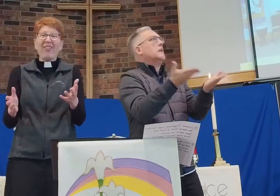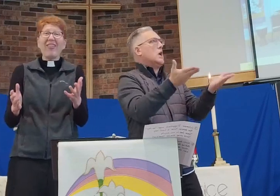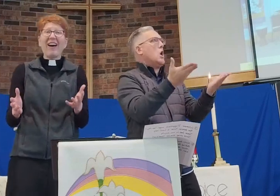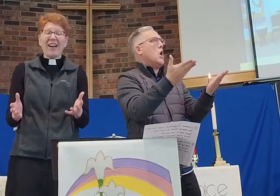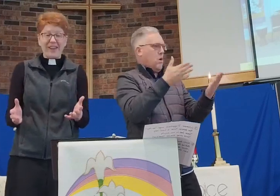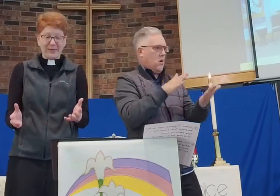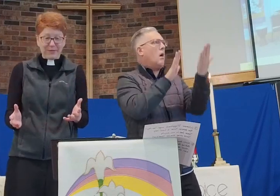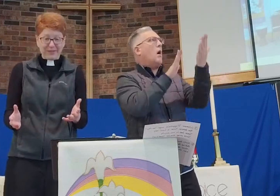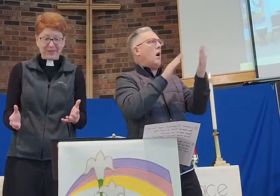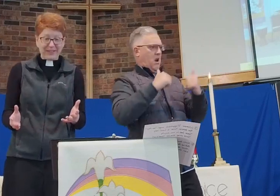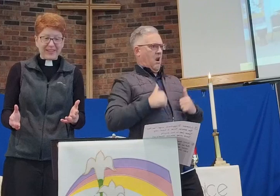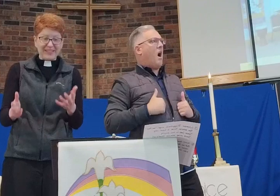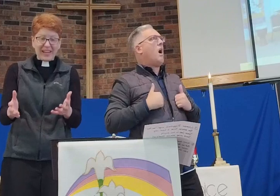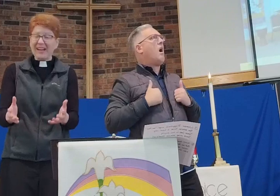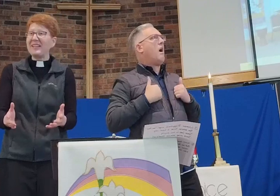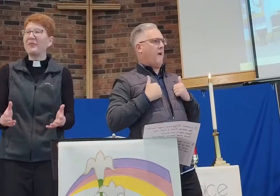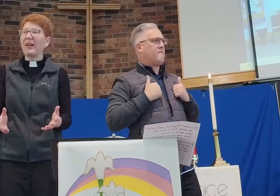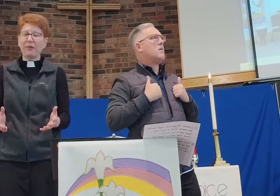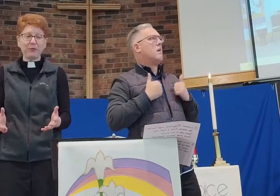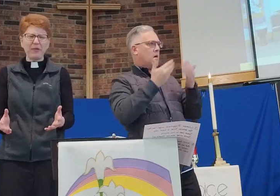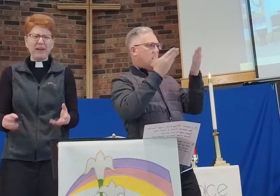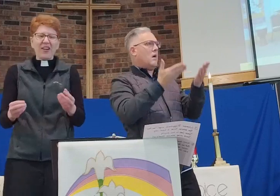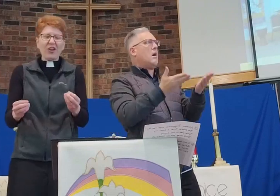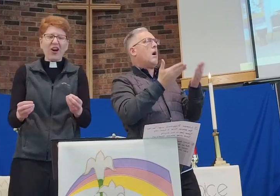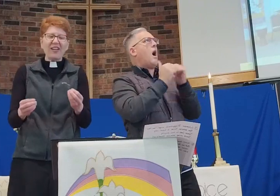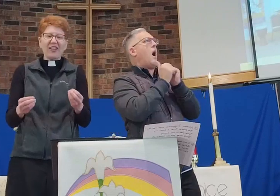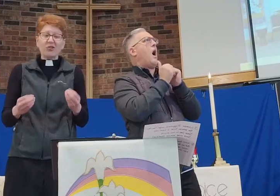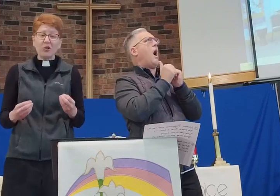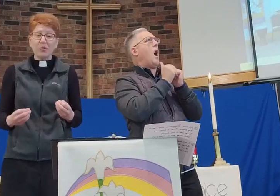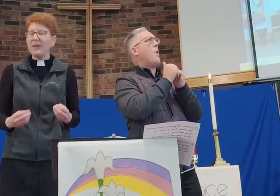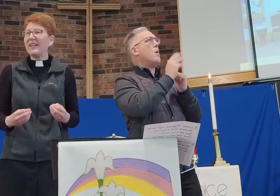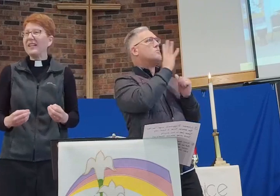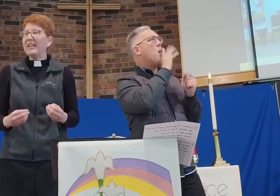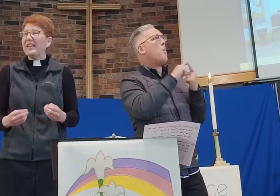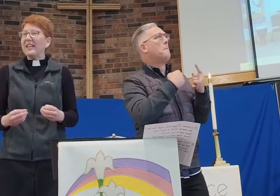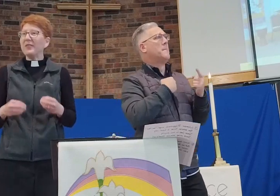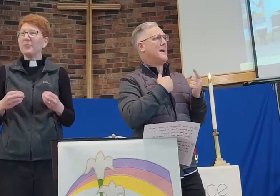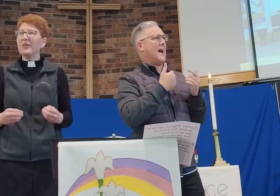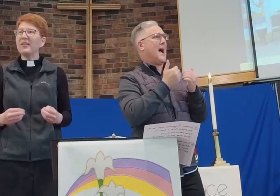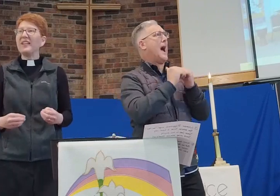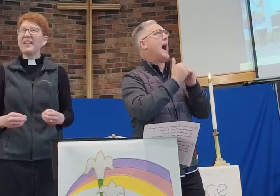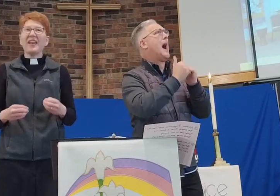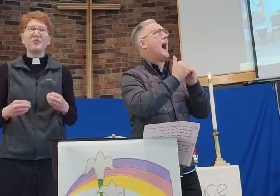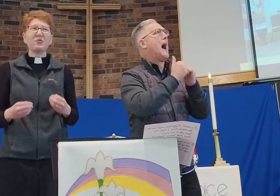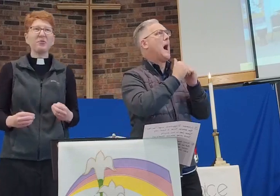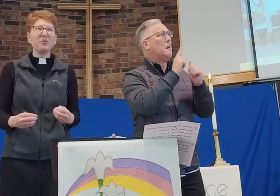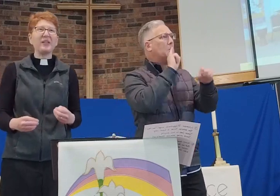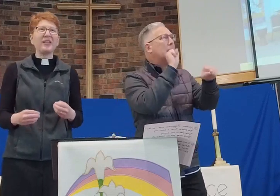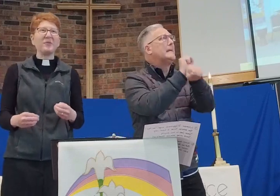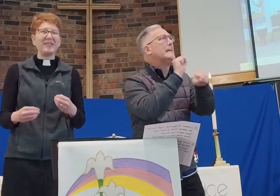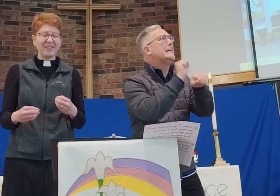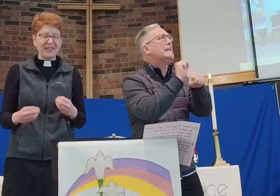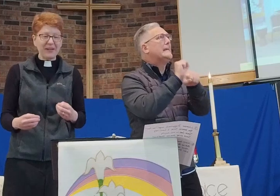alive, standing right in front of me, talking to me. It really and truly was him.